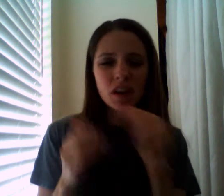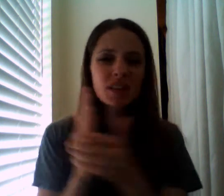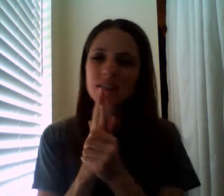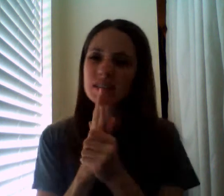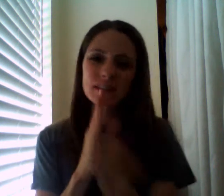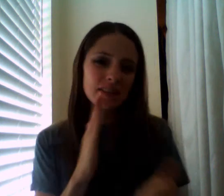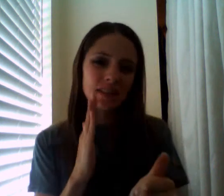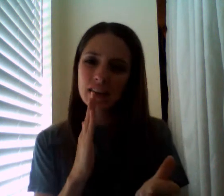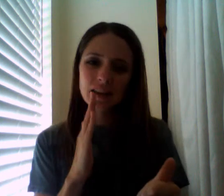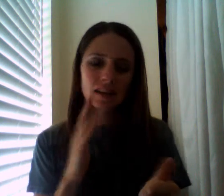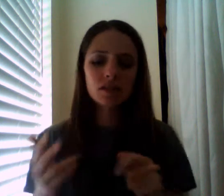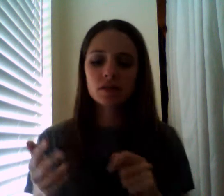they lacked supply